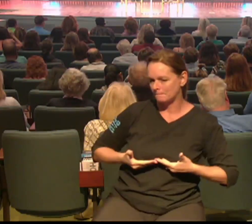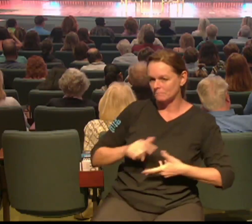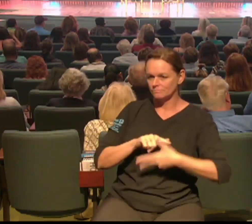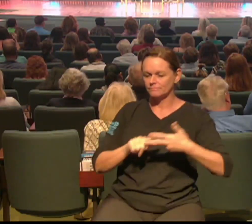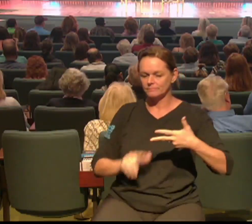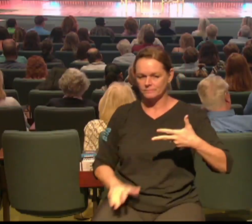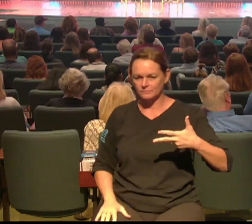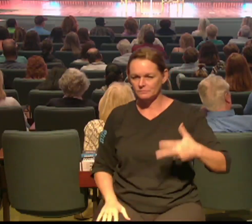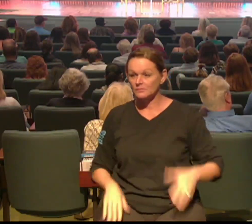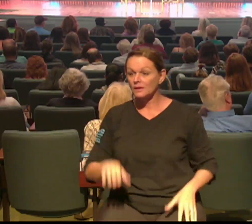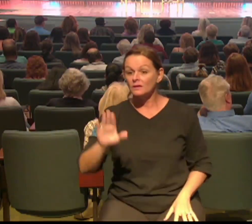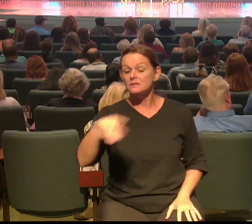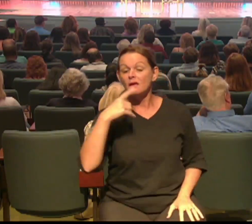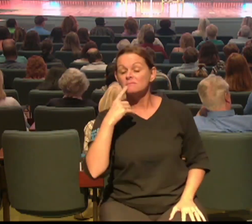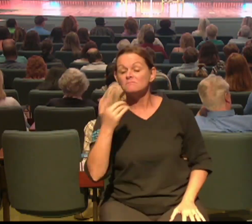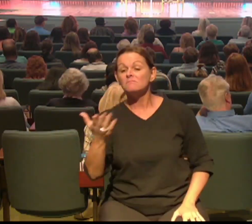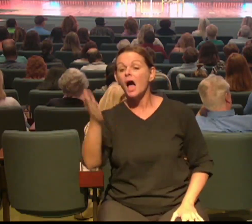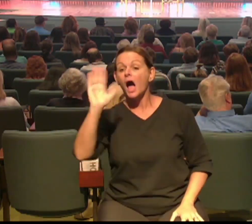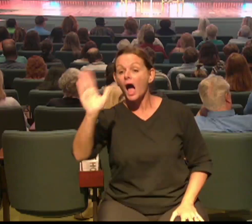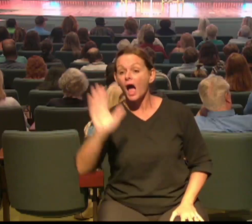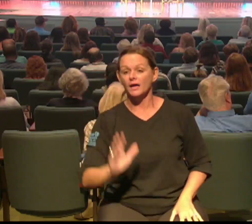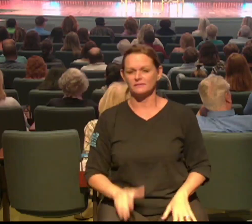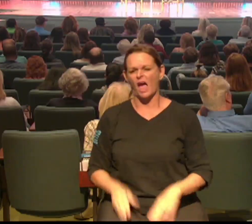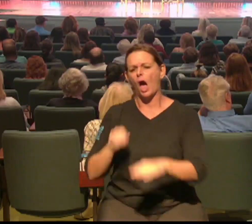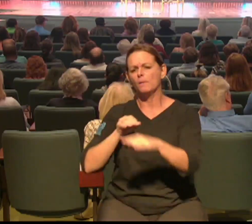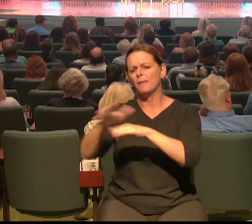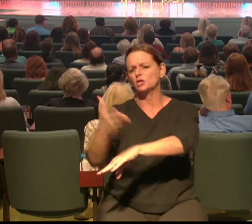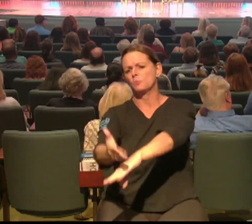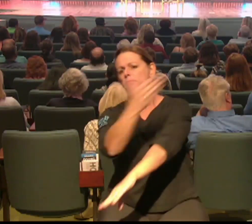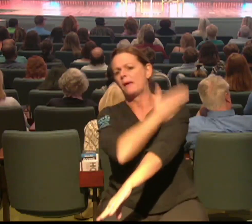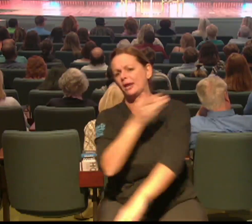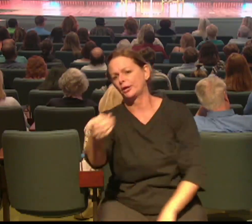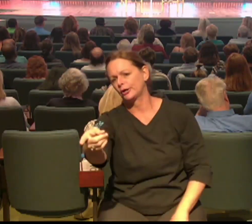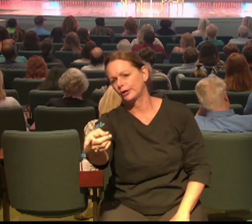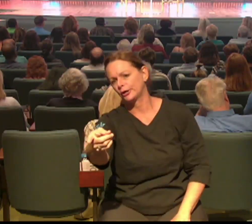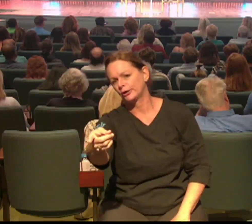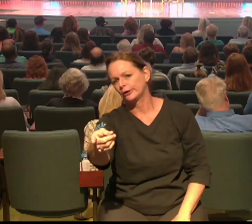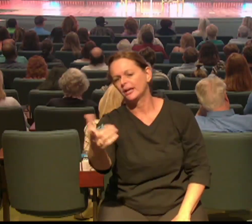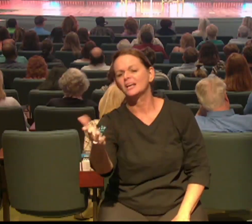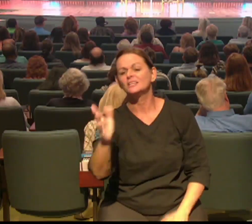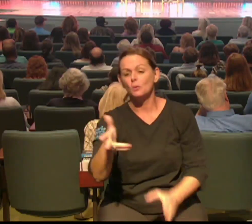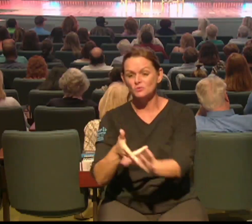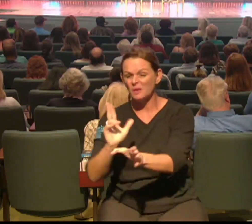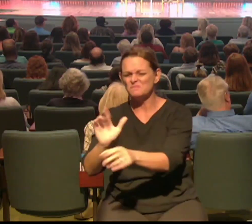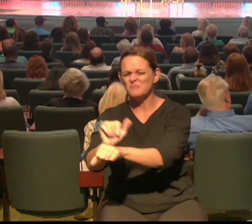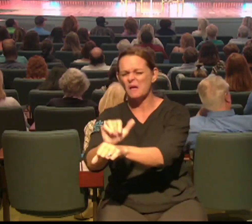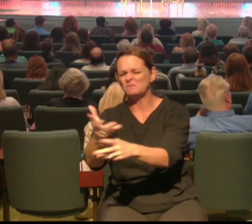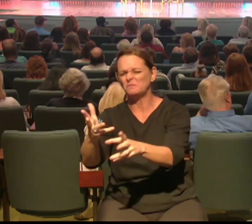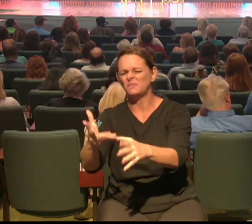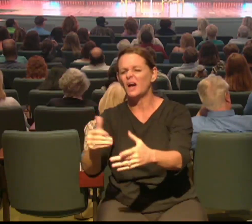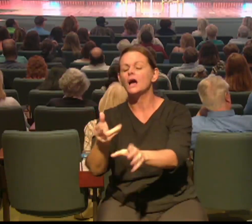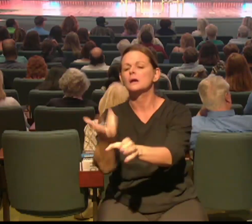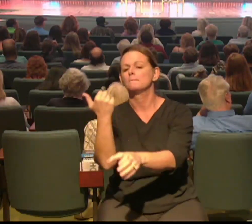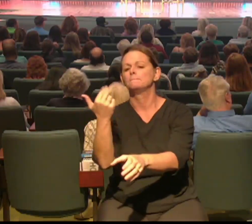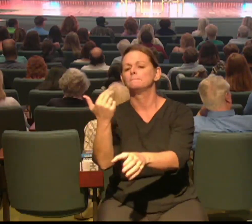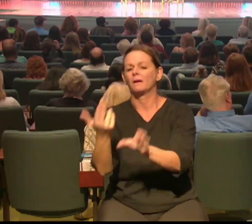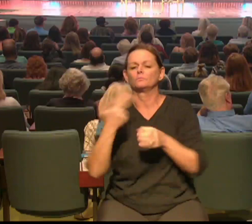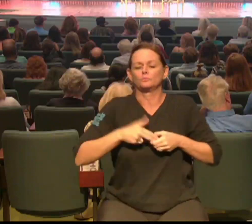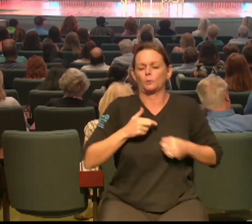He doesn't say, follow me, and I'll make you a better husband, or I'll make you nicer, or a better friend. He doesn't say that. I think following Jesus will do those things, but that's not what